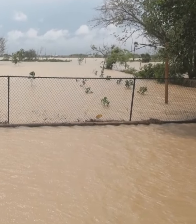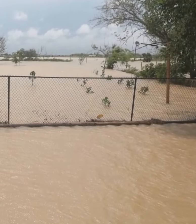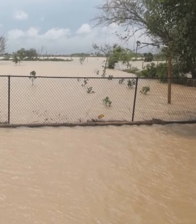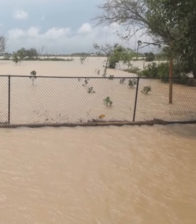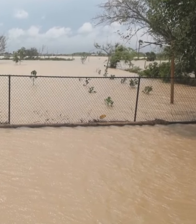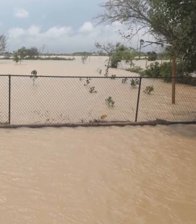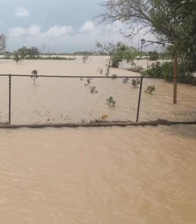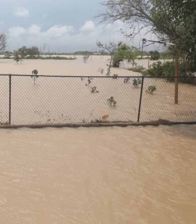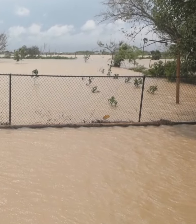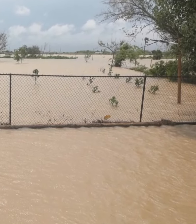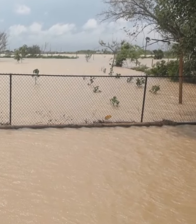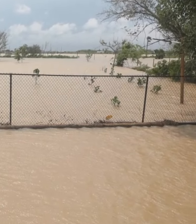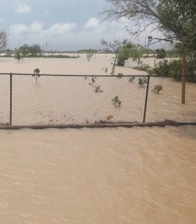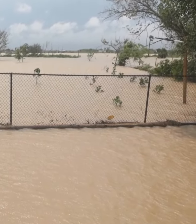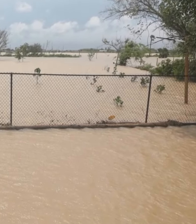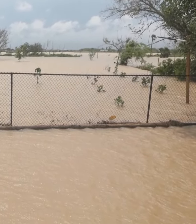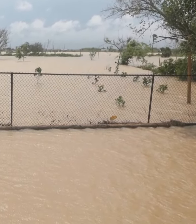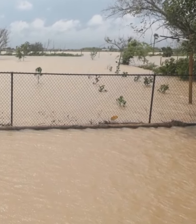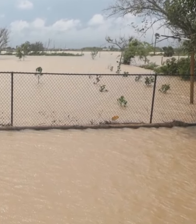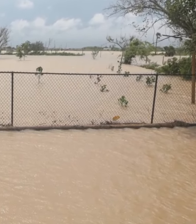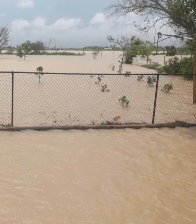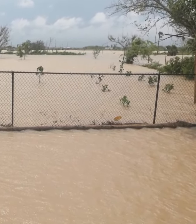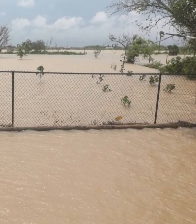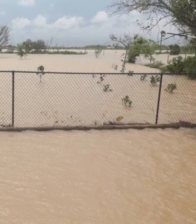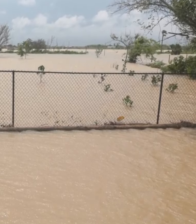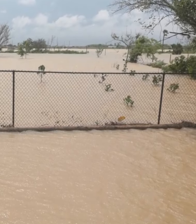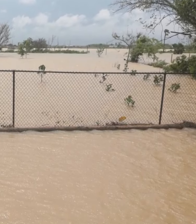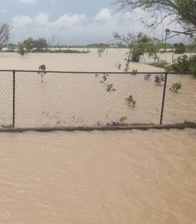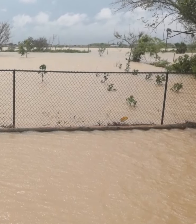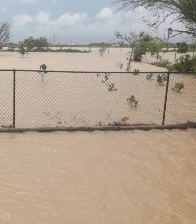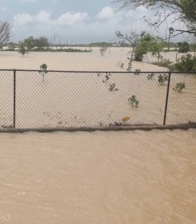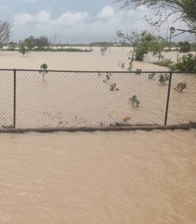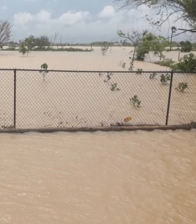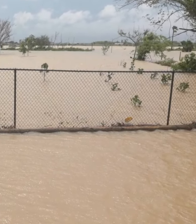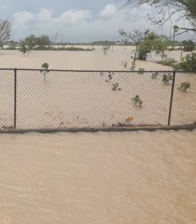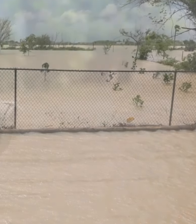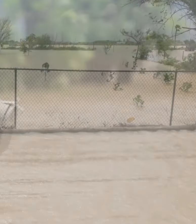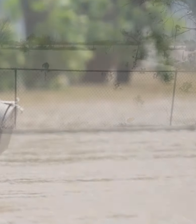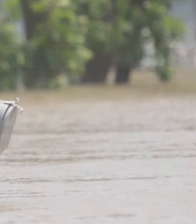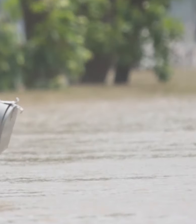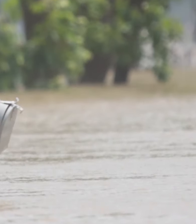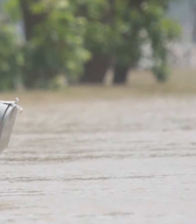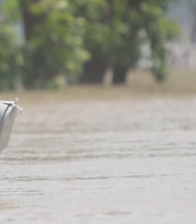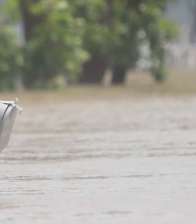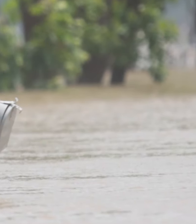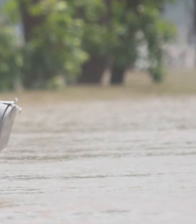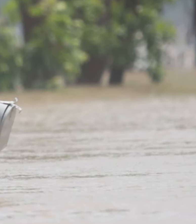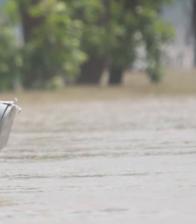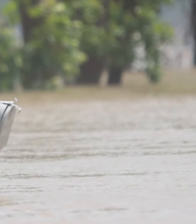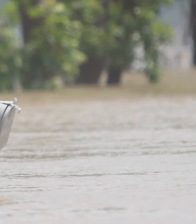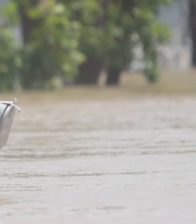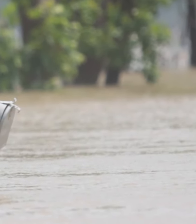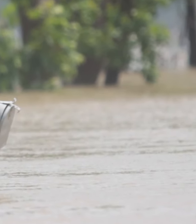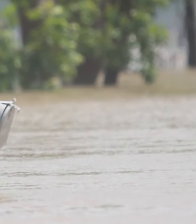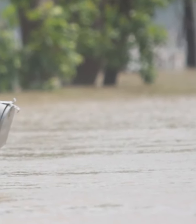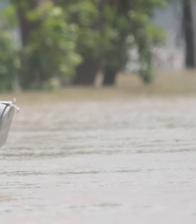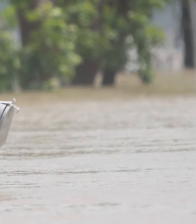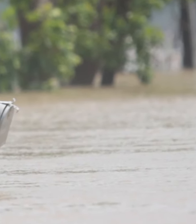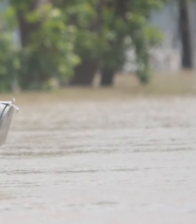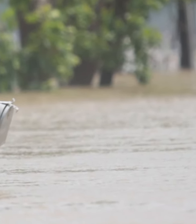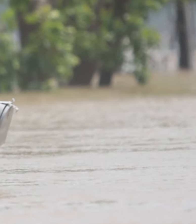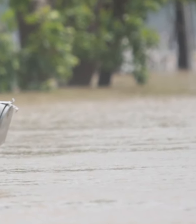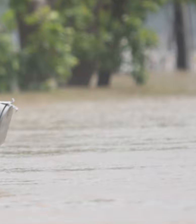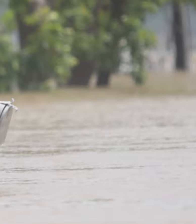recovery. There is a bridge phase that we're in right now. As far